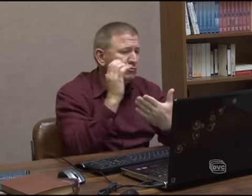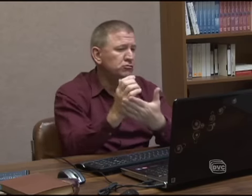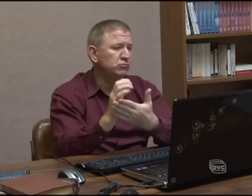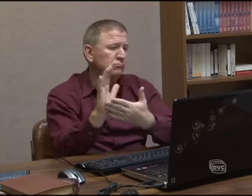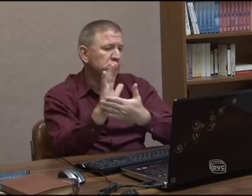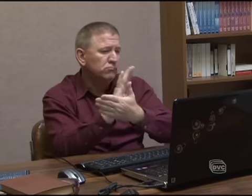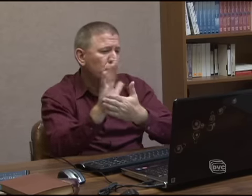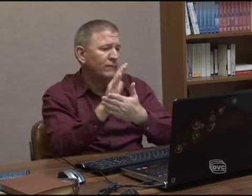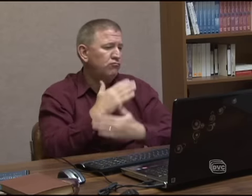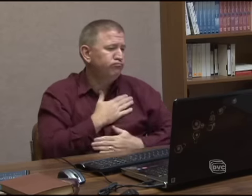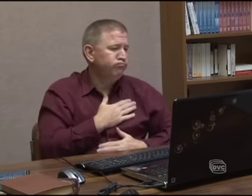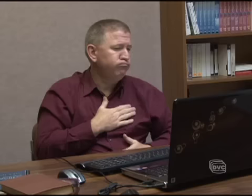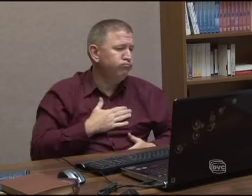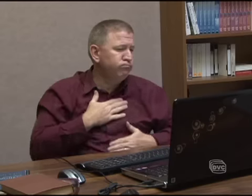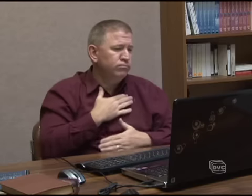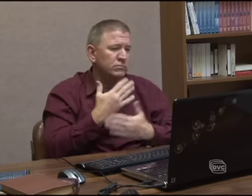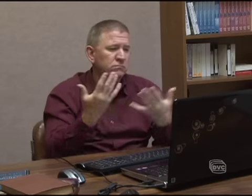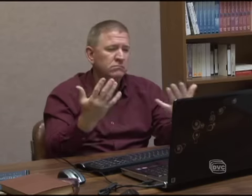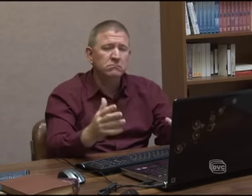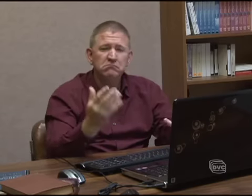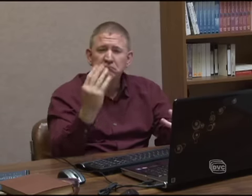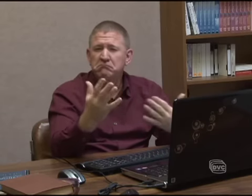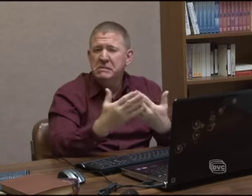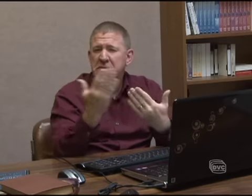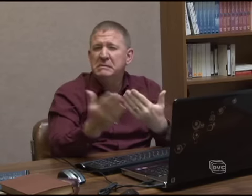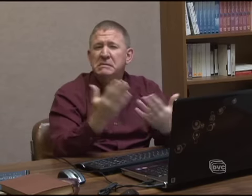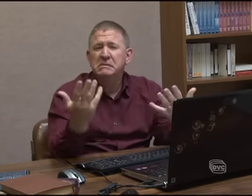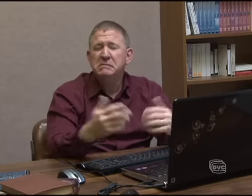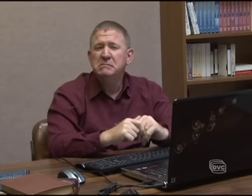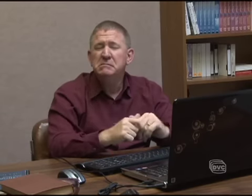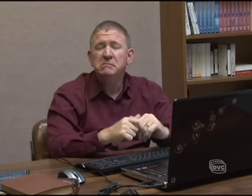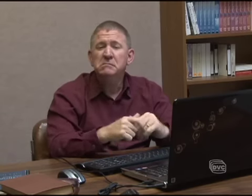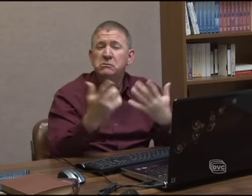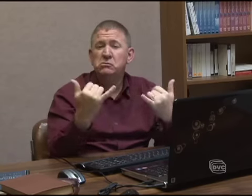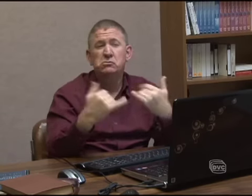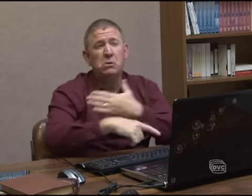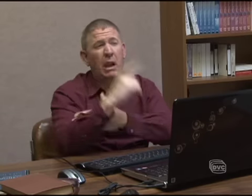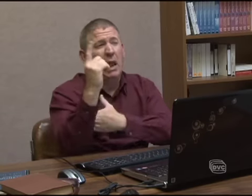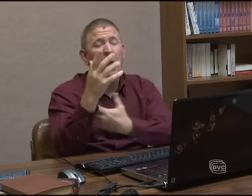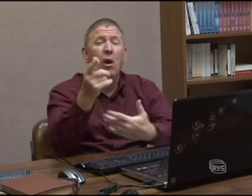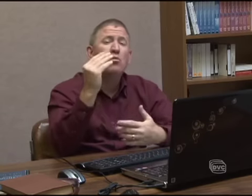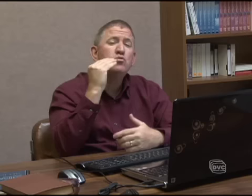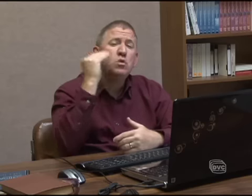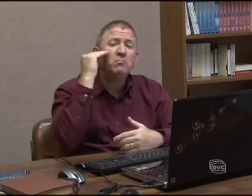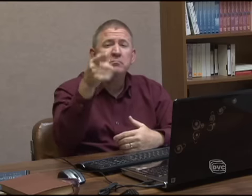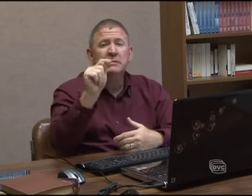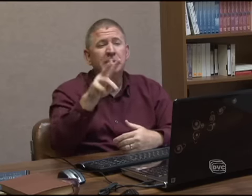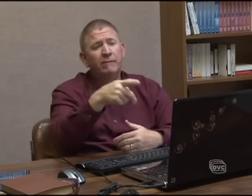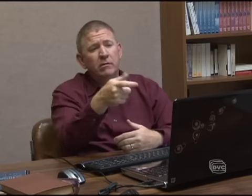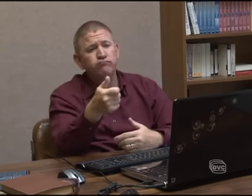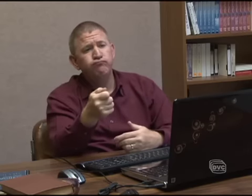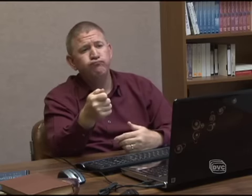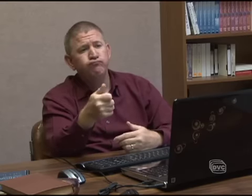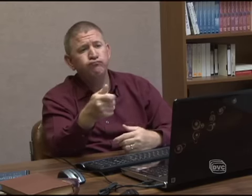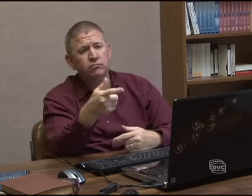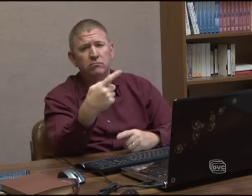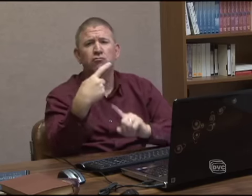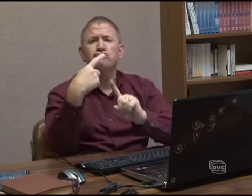movies, you know, a lot of guys just enjoy watching that stuff, like even in your own home. Maybe get a remote and you're in a